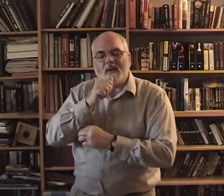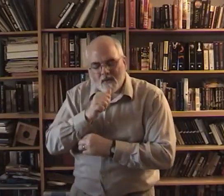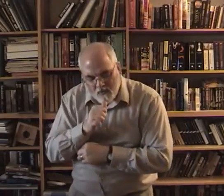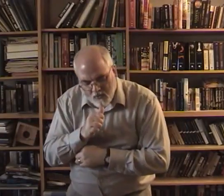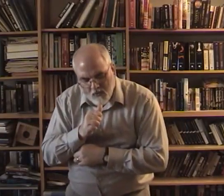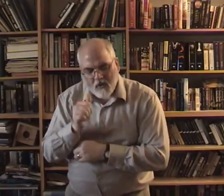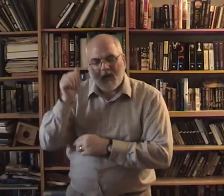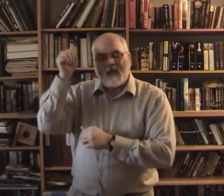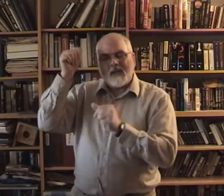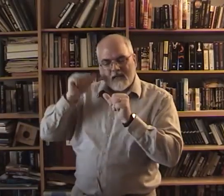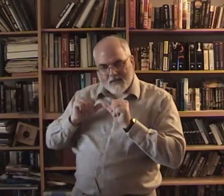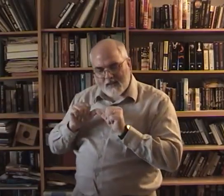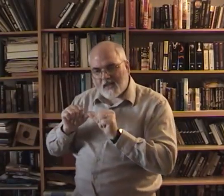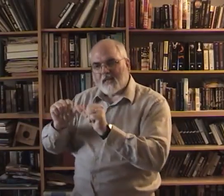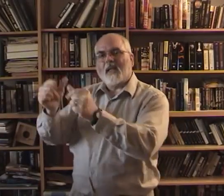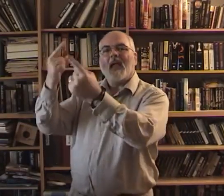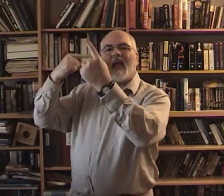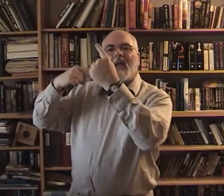he still came